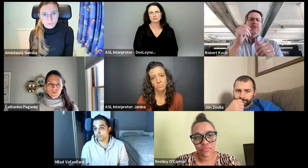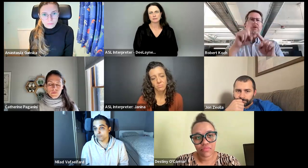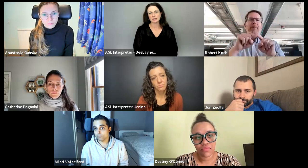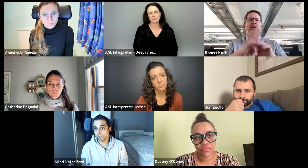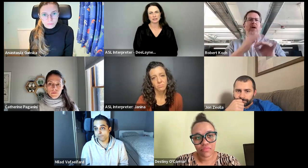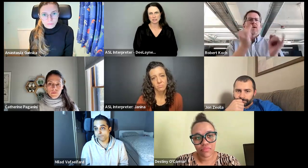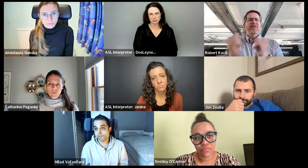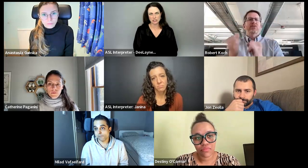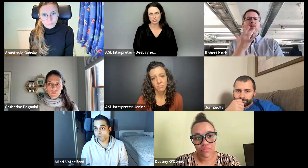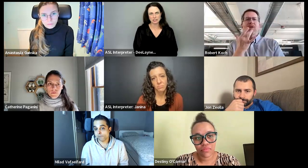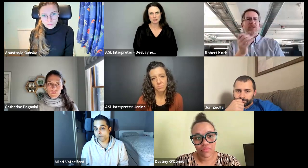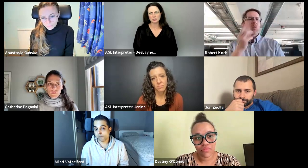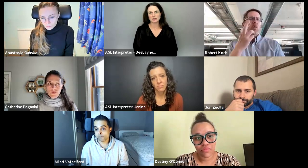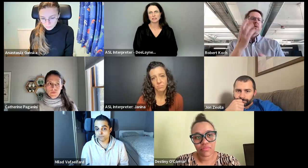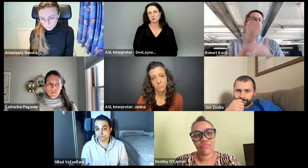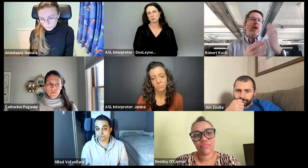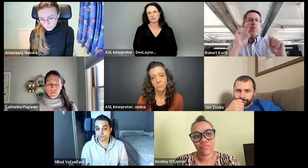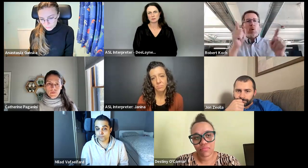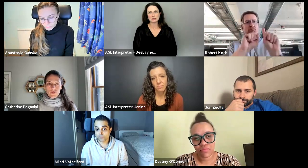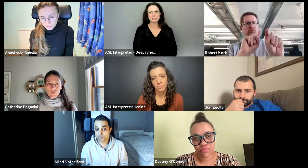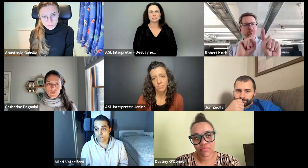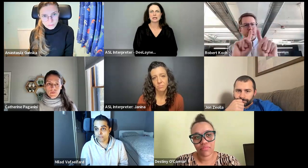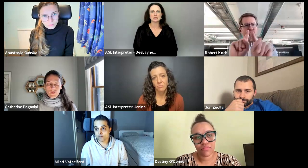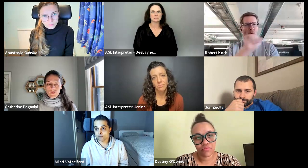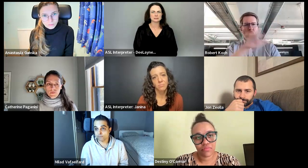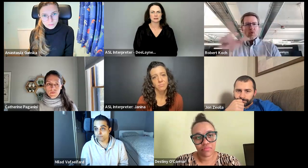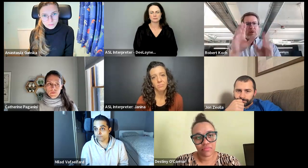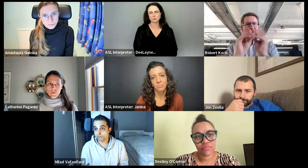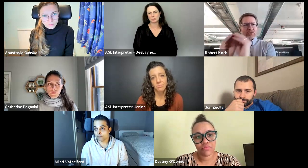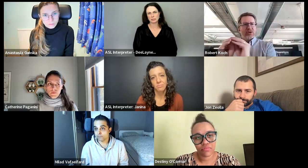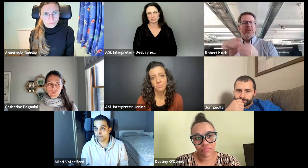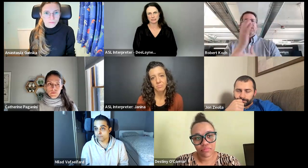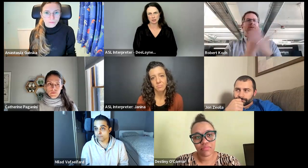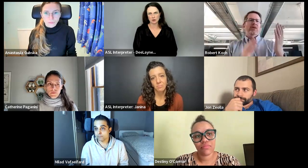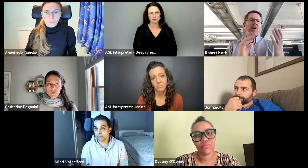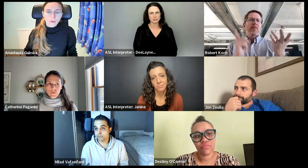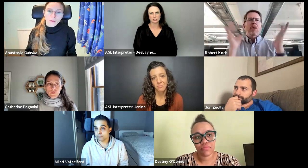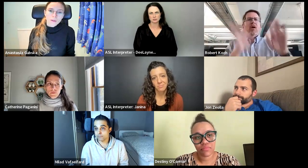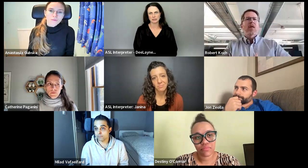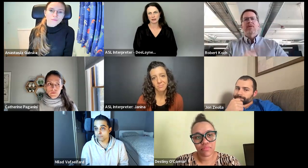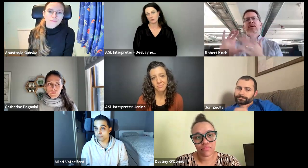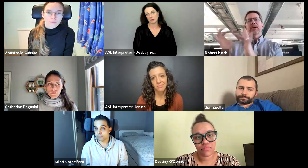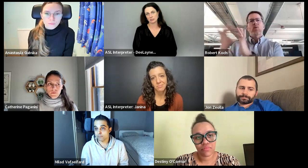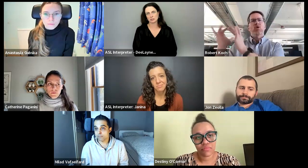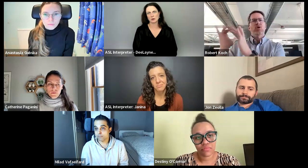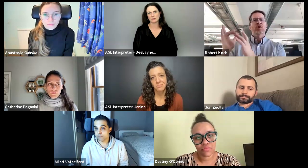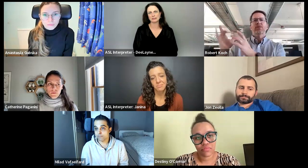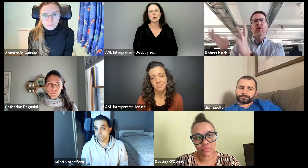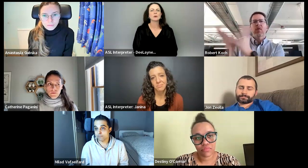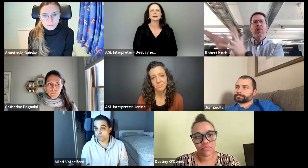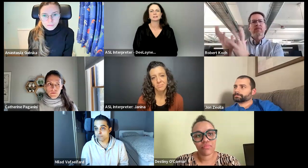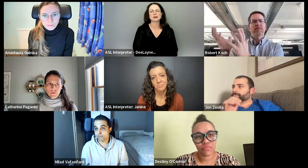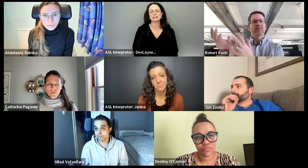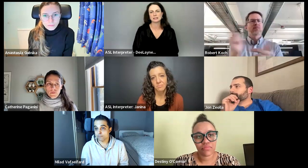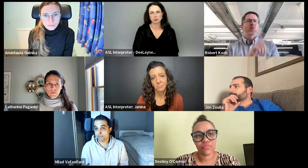And I don't know about each session. It depends on individual preferences. And some will be attending all the sessions, I think. So, I mean,